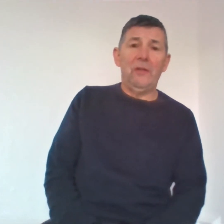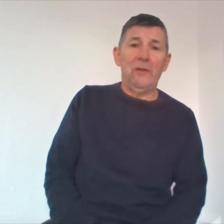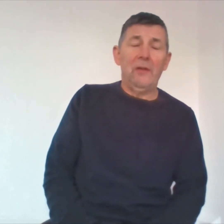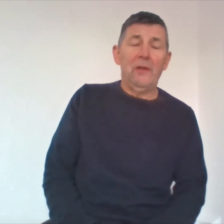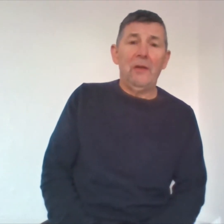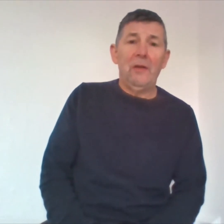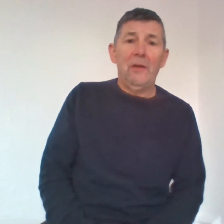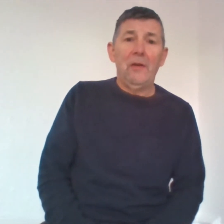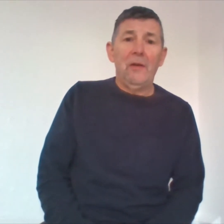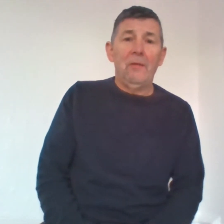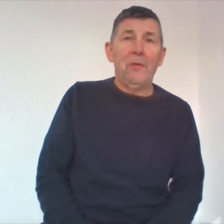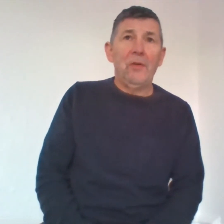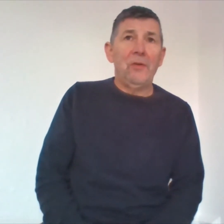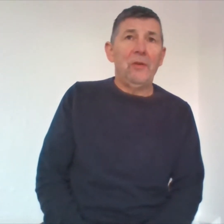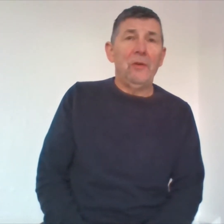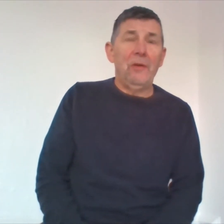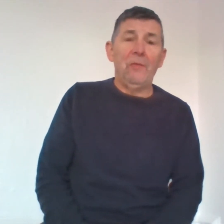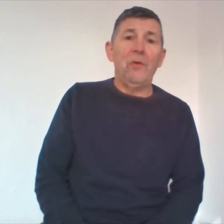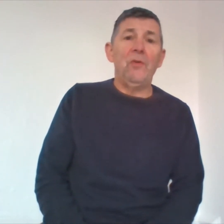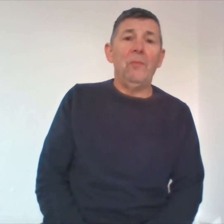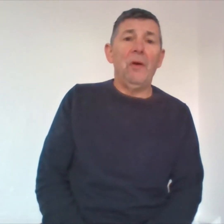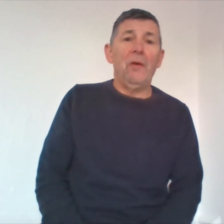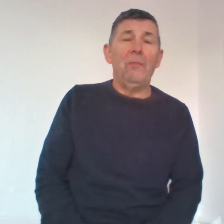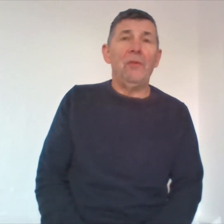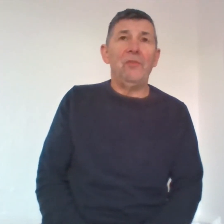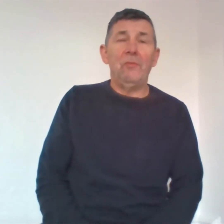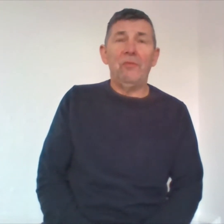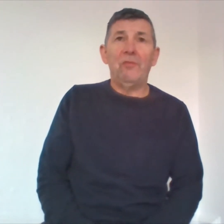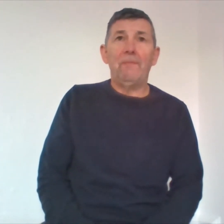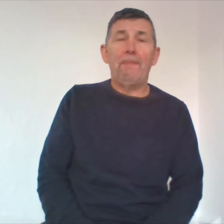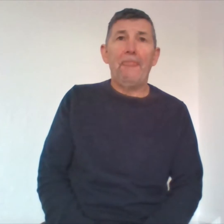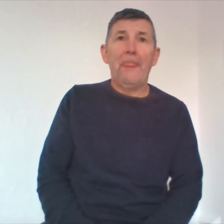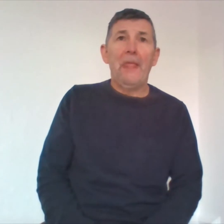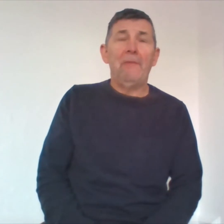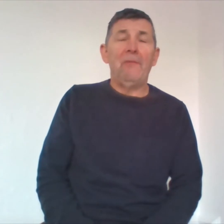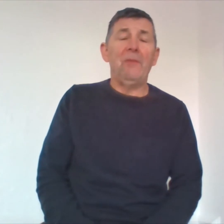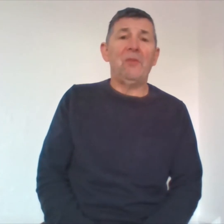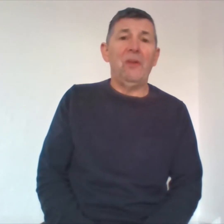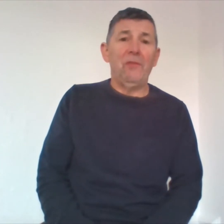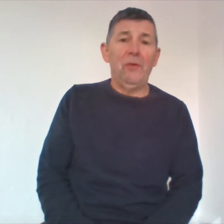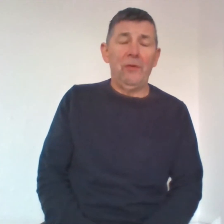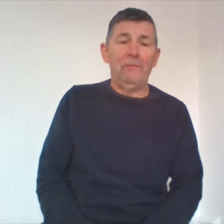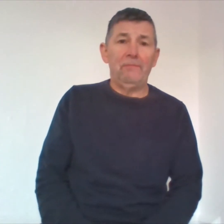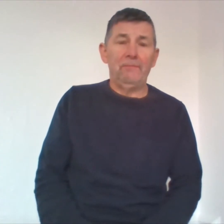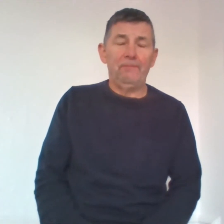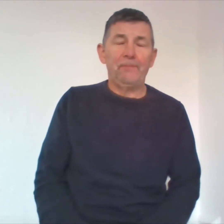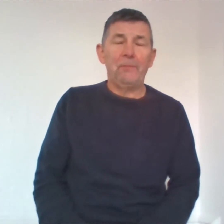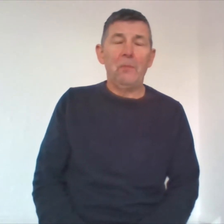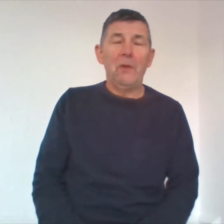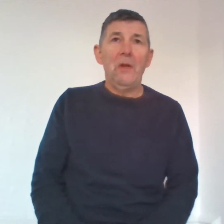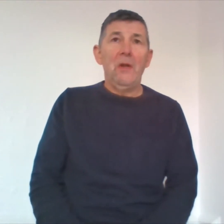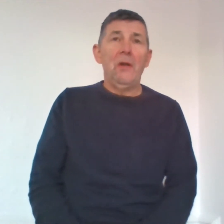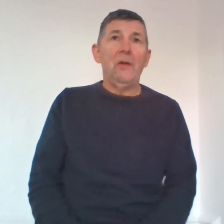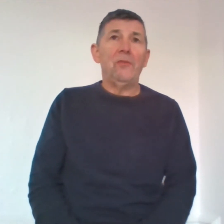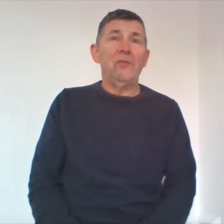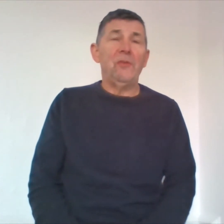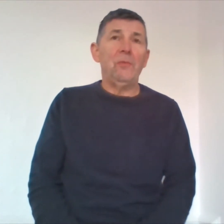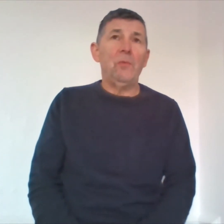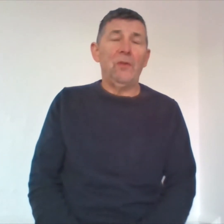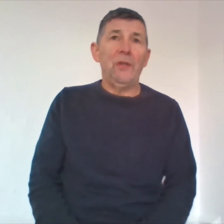but everyone knew about her but she was very much left alone so she would walk the